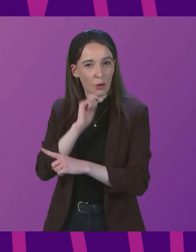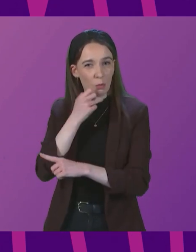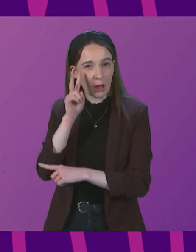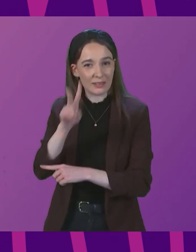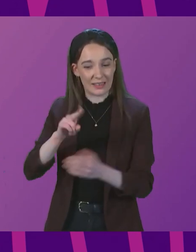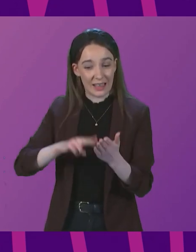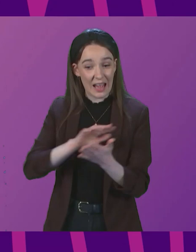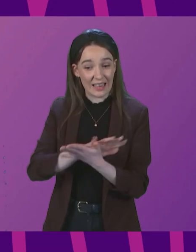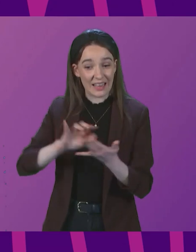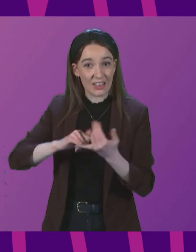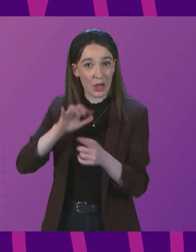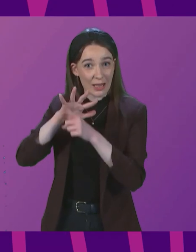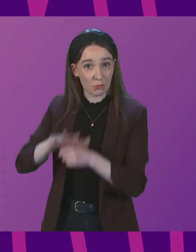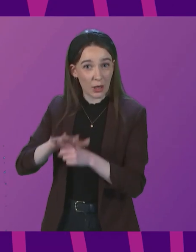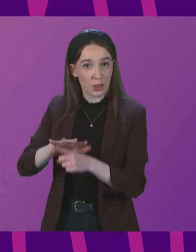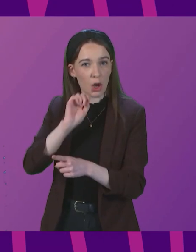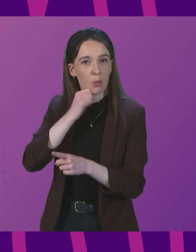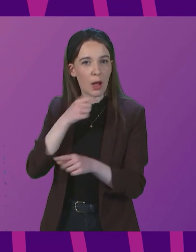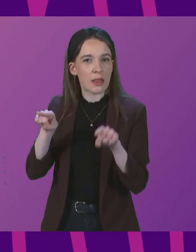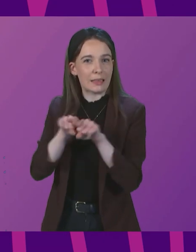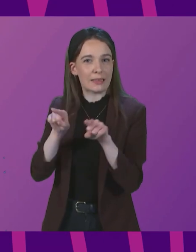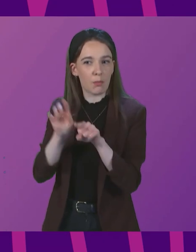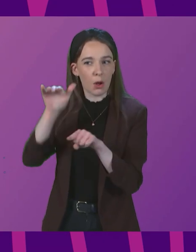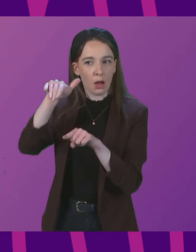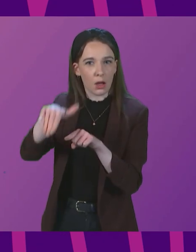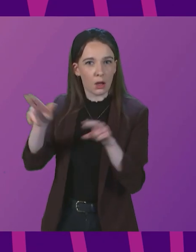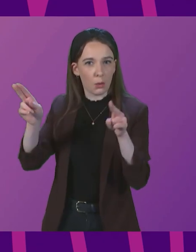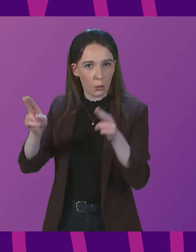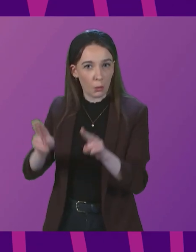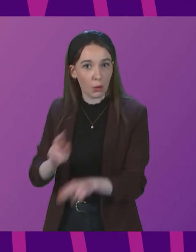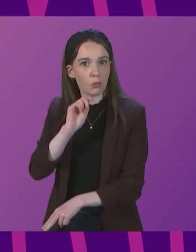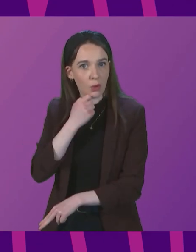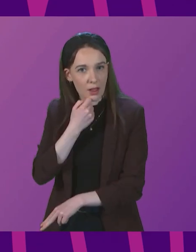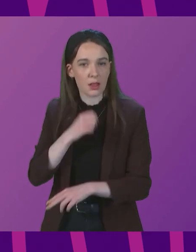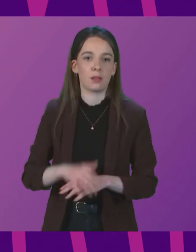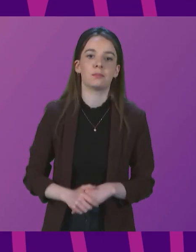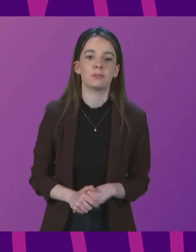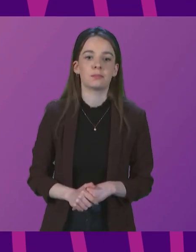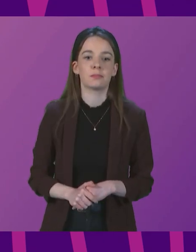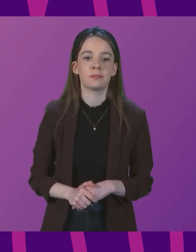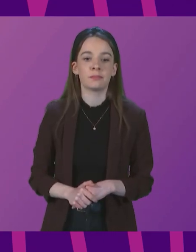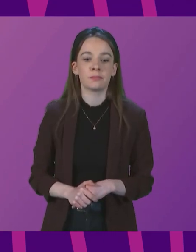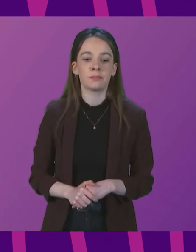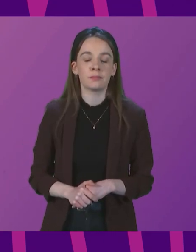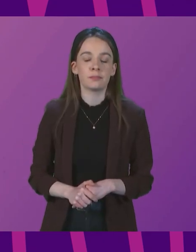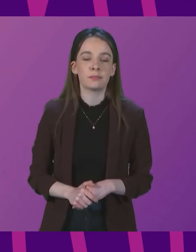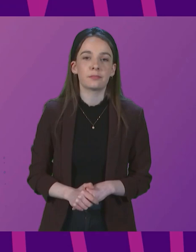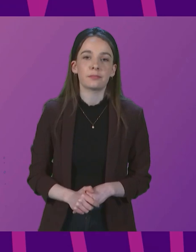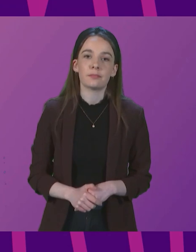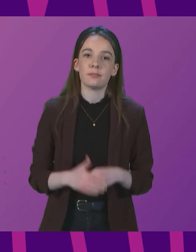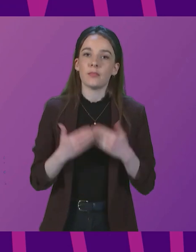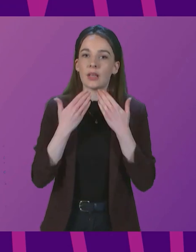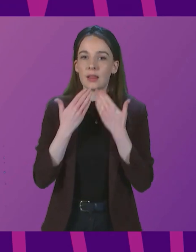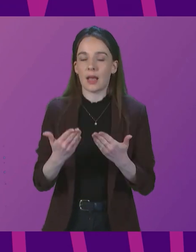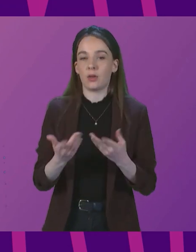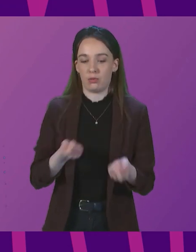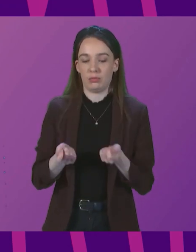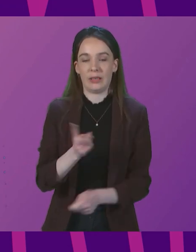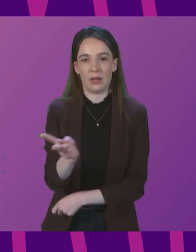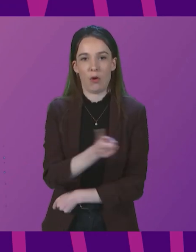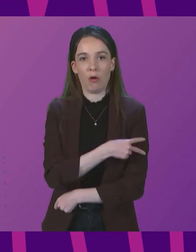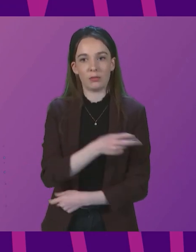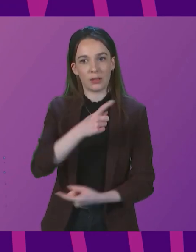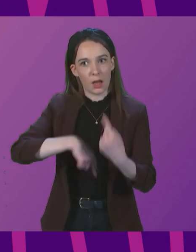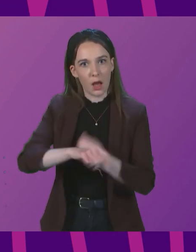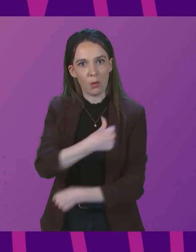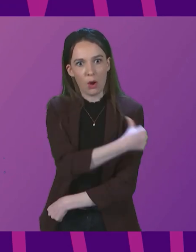NHS ease as well. Paul O'Kane to be hauled by Audrey Nicholl. Thank you, Presiding Officer. Our hospitals are under immense